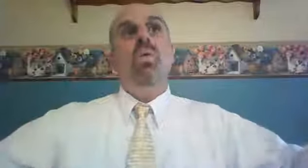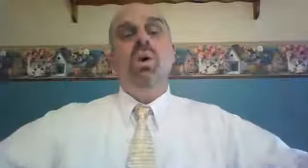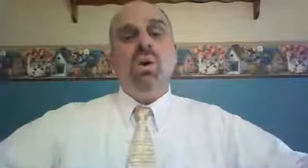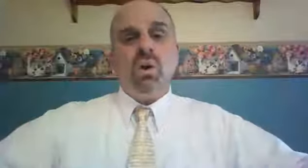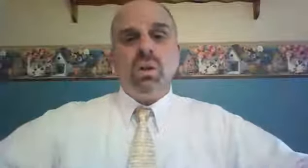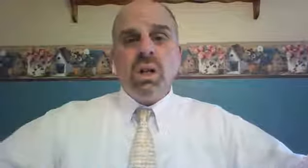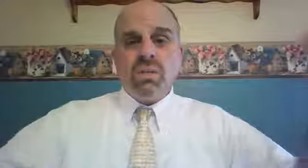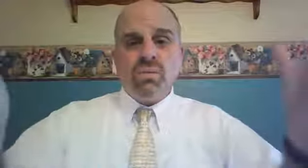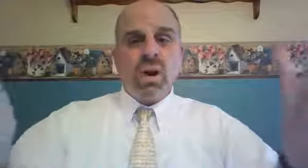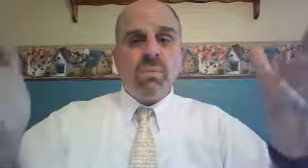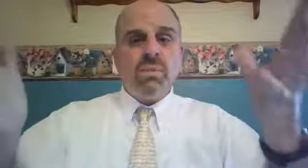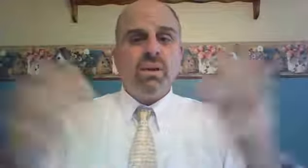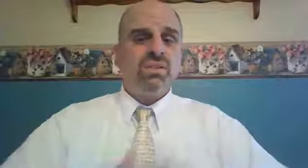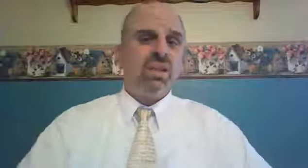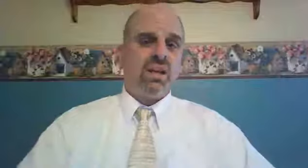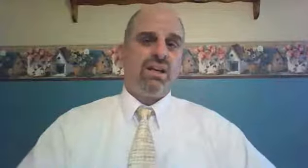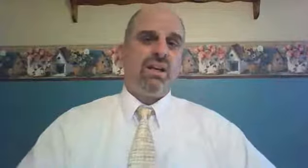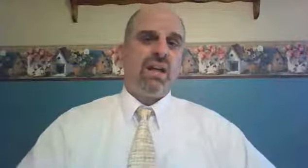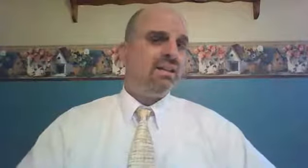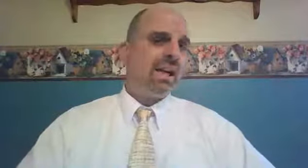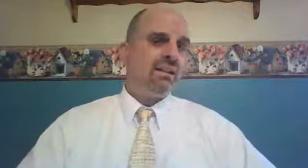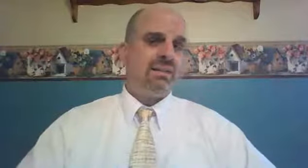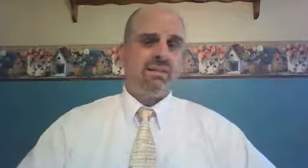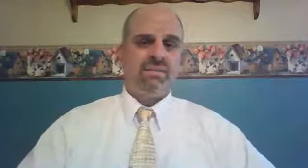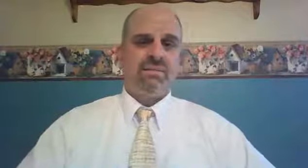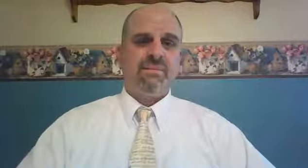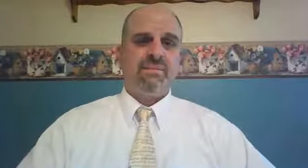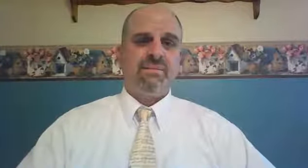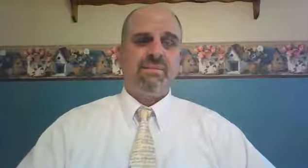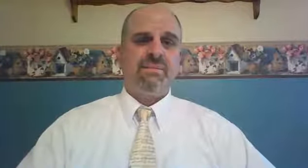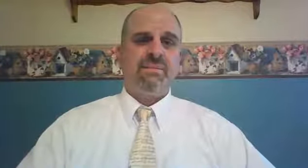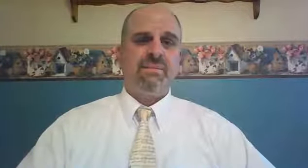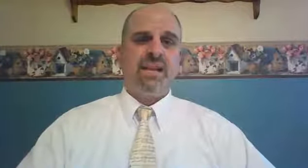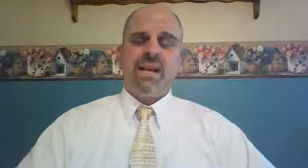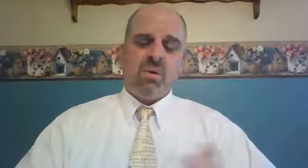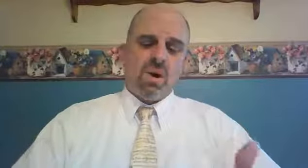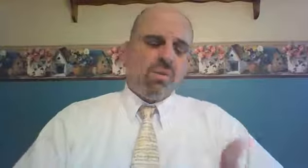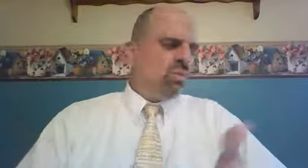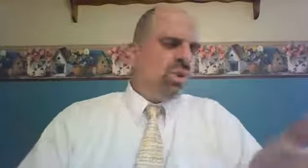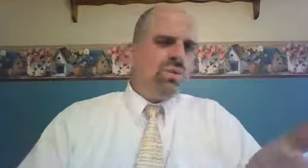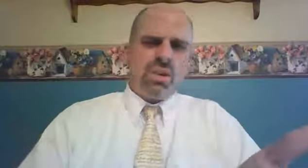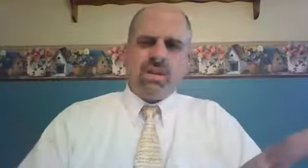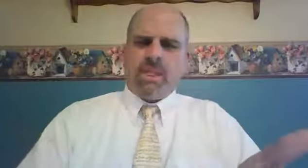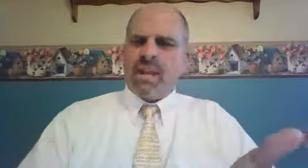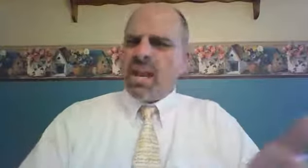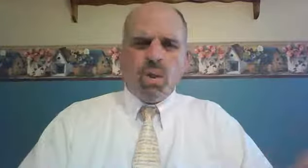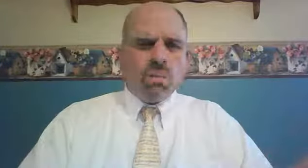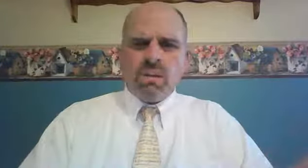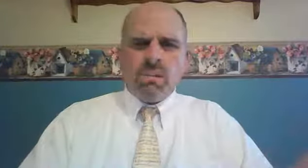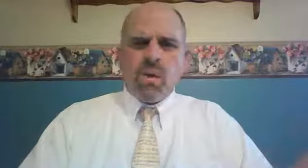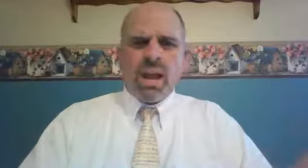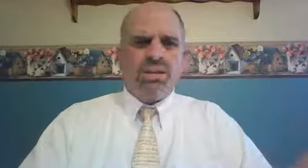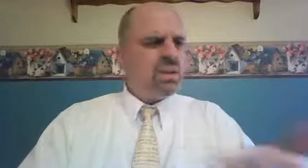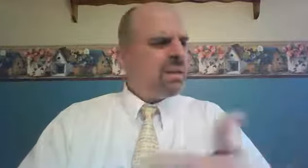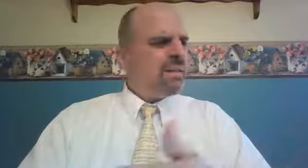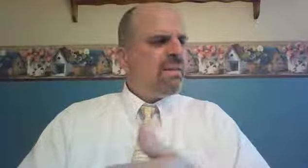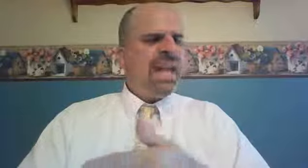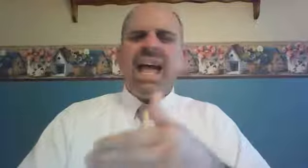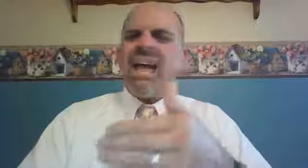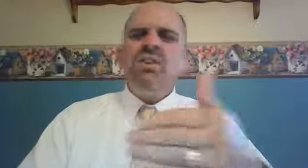world from sin and death. Now, Ruth and Naomi and Boaz, they had